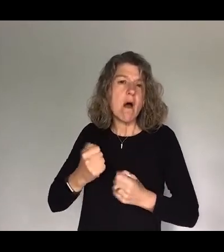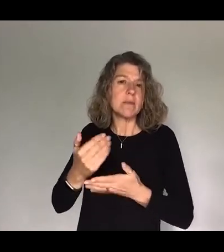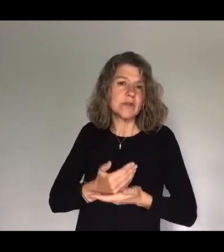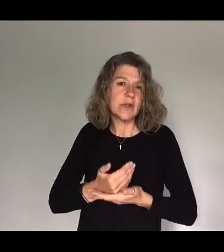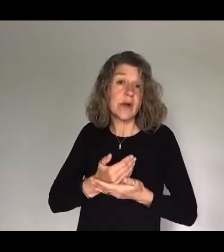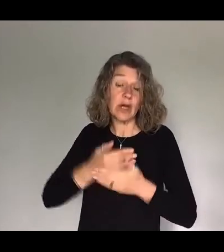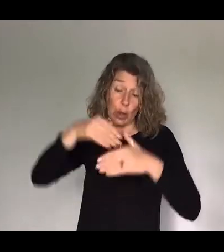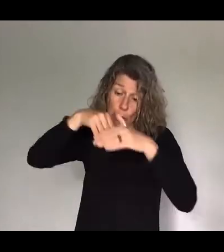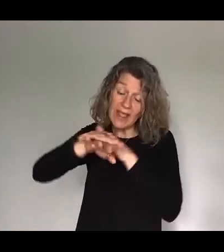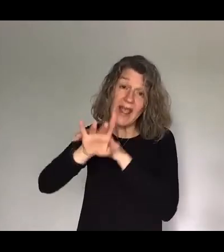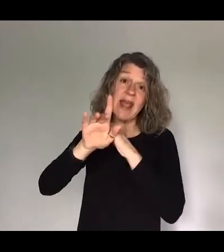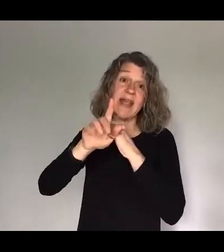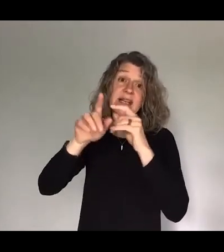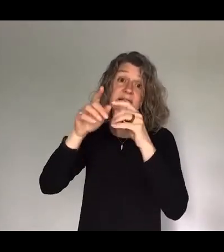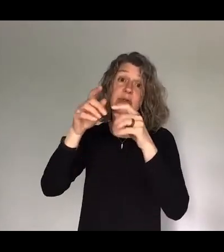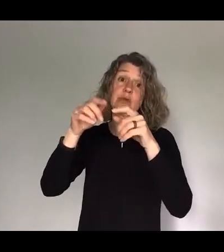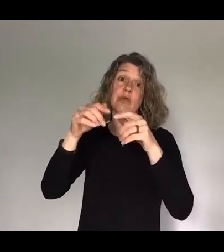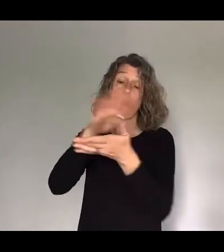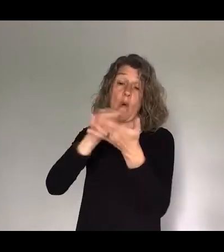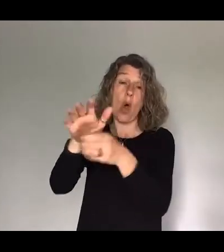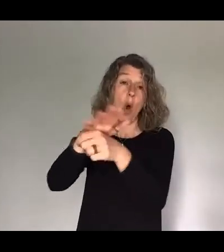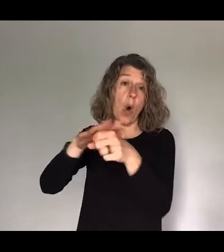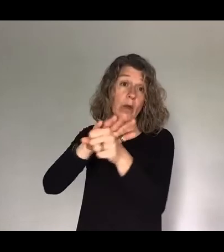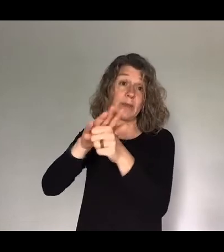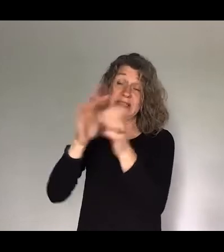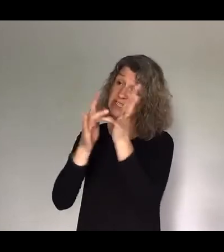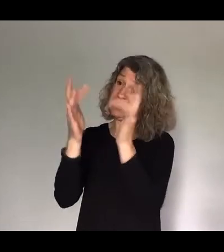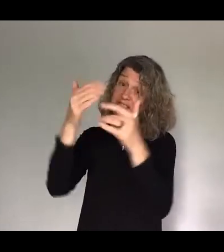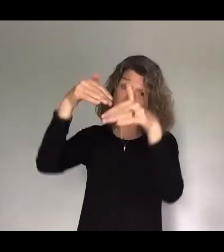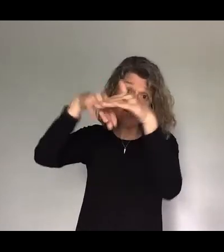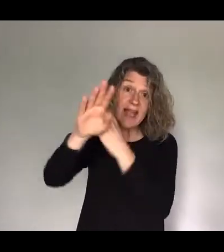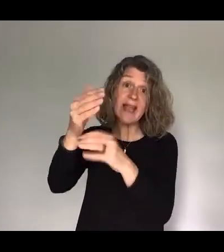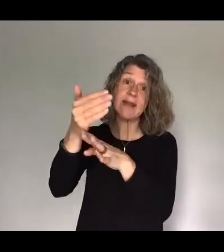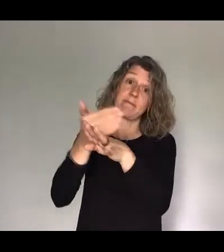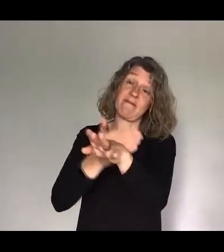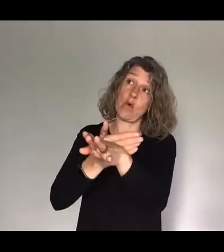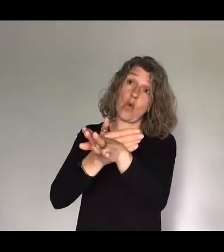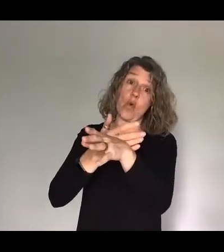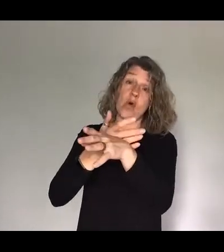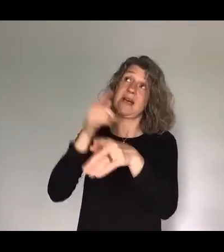forerunner Jesus has entered on our behalf he has become a high priest forever